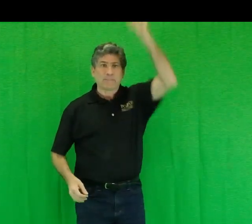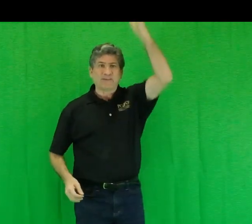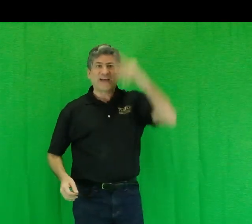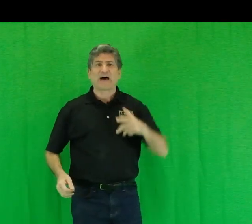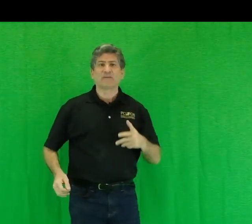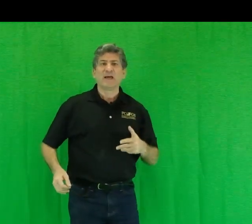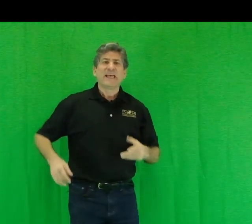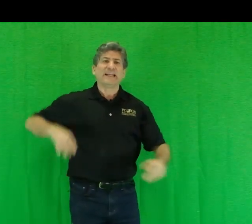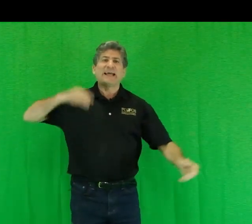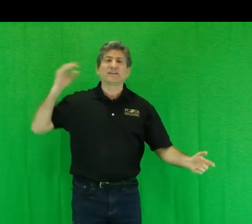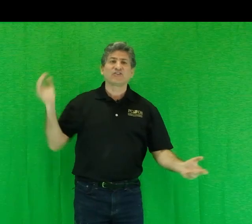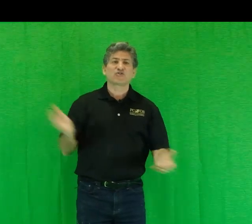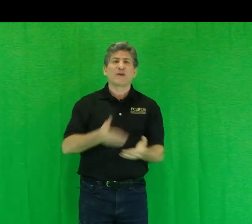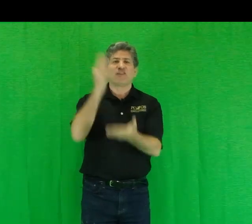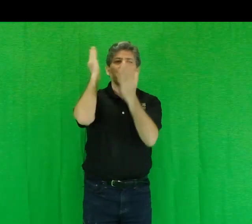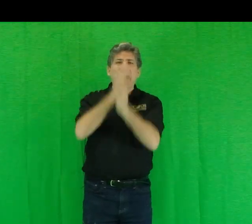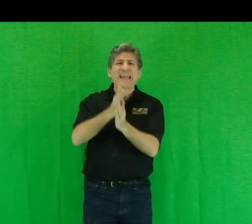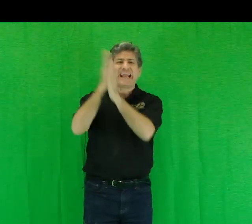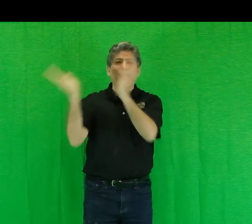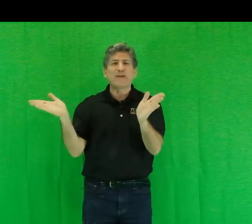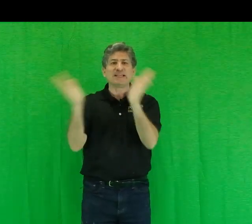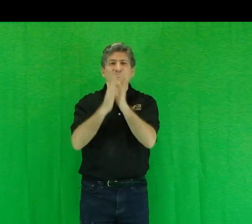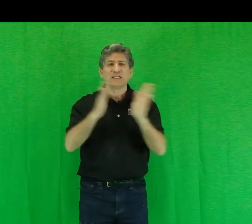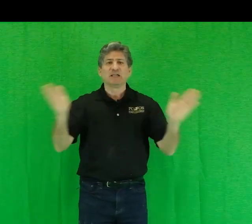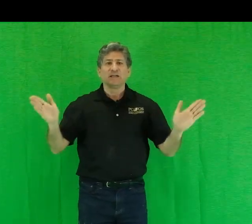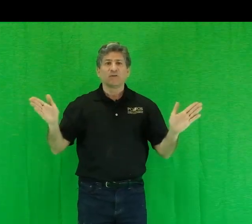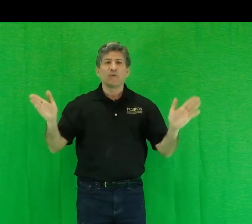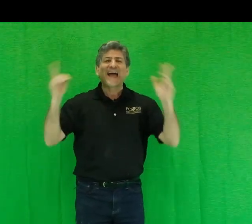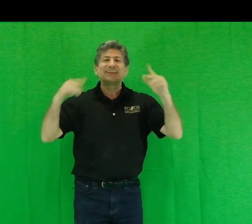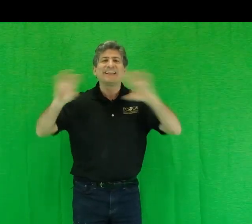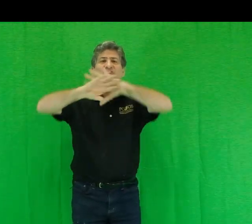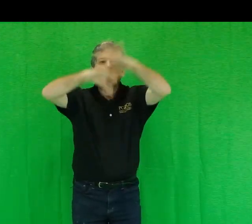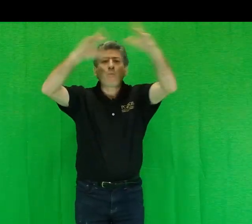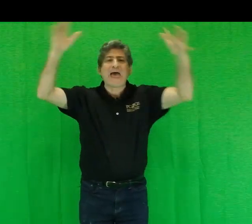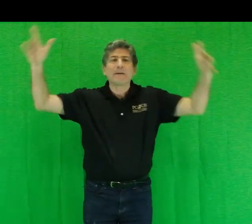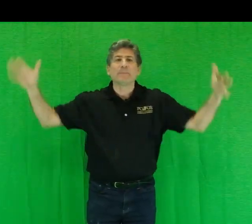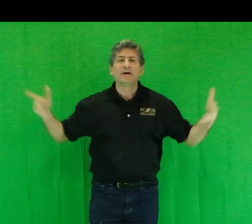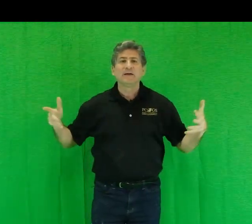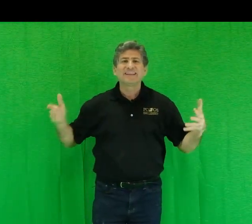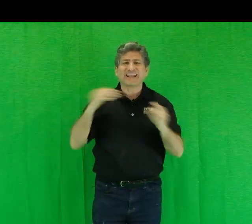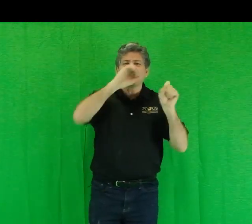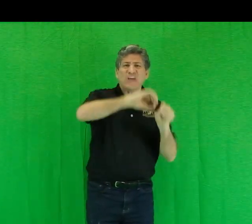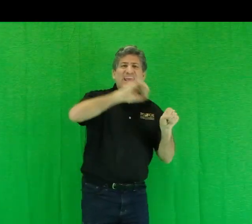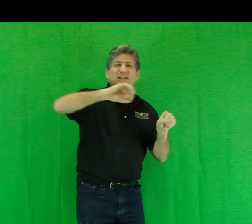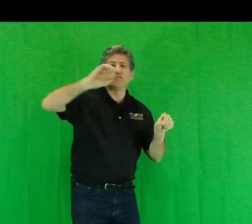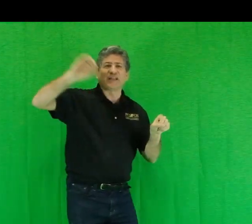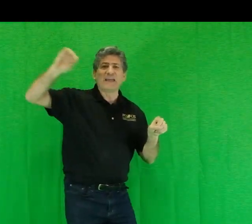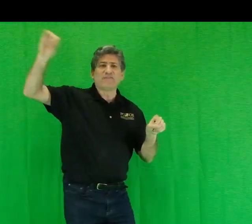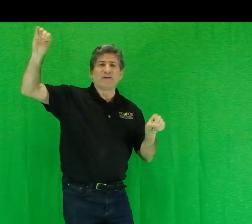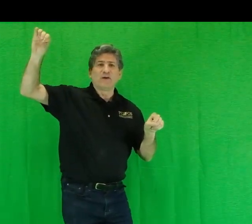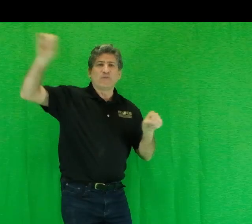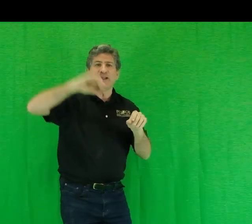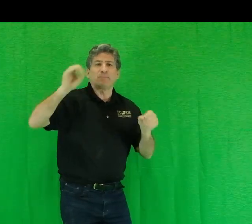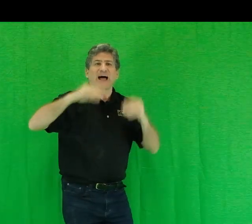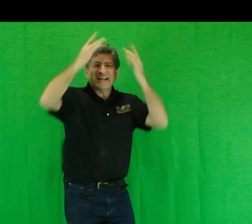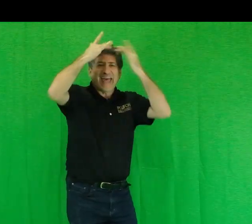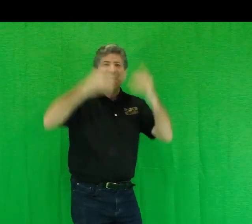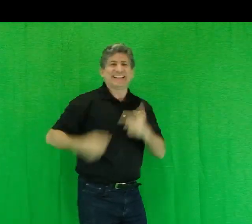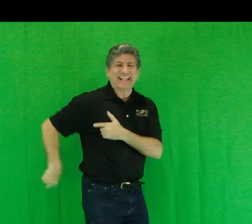up and down, in an endless string of binaries. Reality is a web, not a chain of life, with an implied head and an